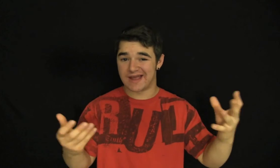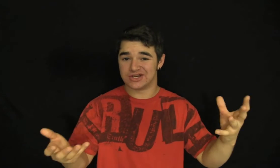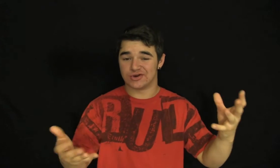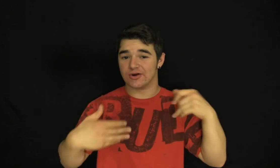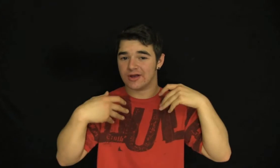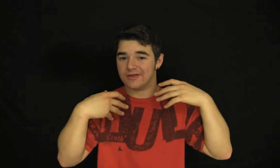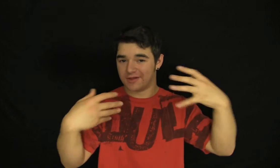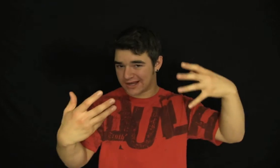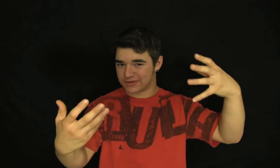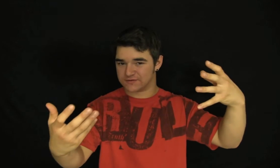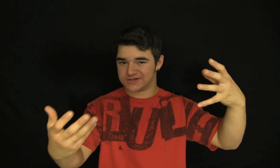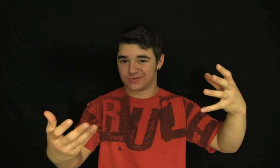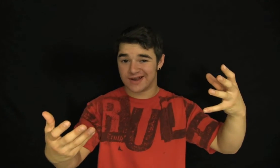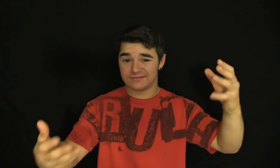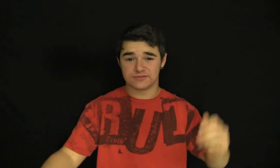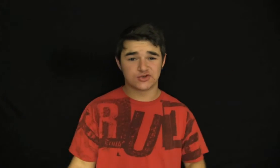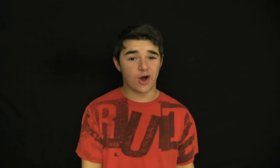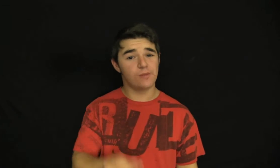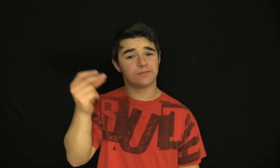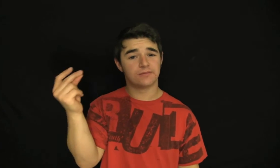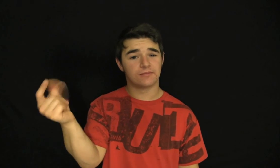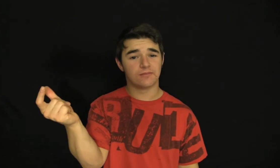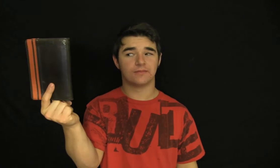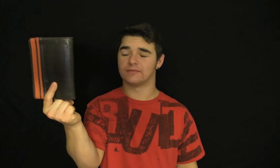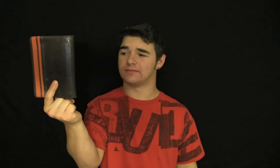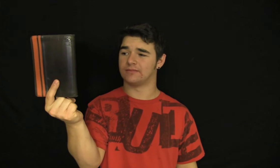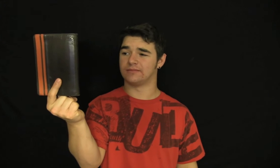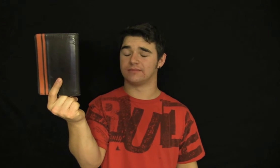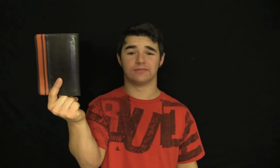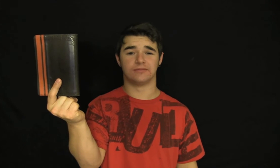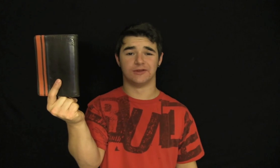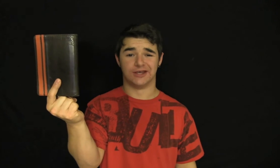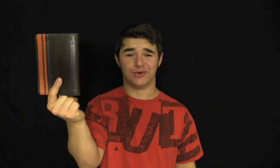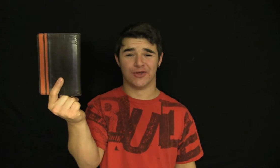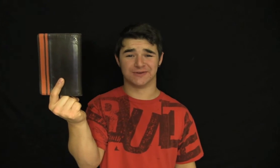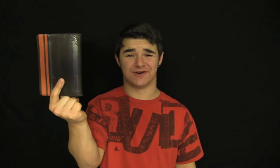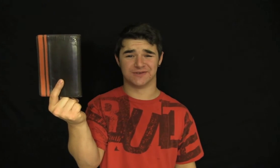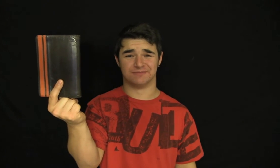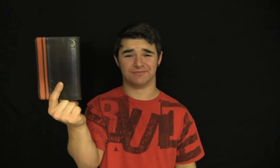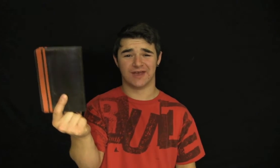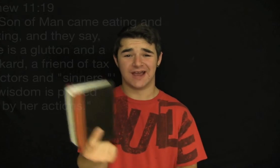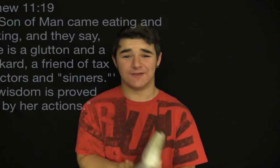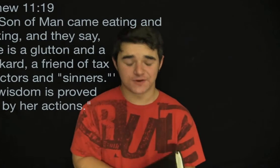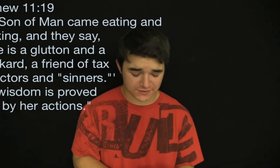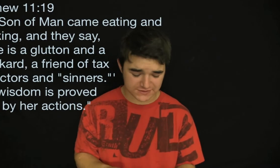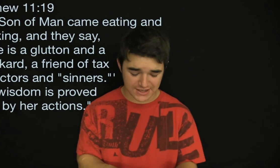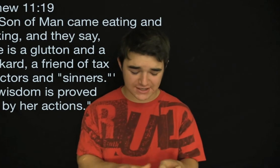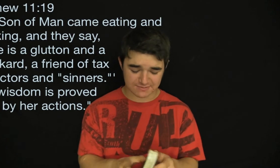make sure that I get those verses right. So, you know that was awesome. And the first verse today is